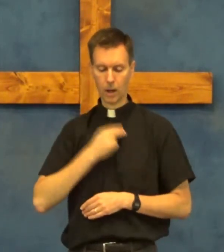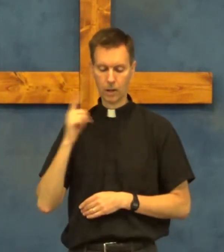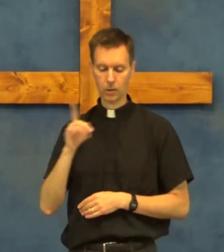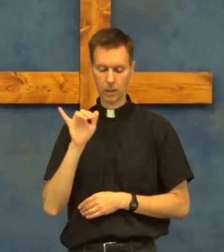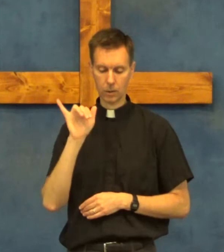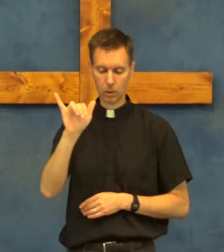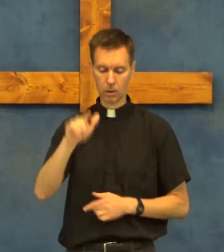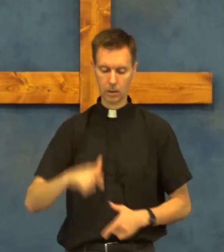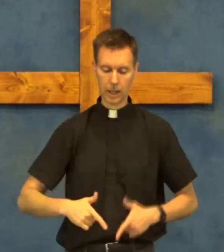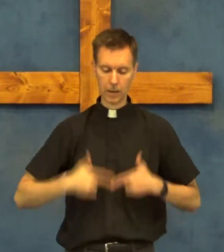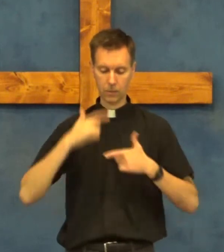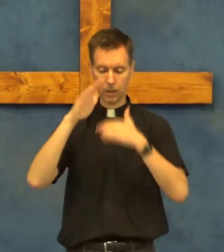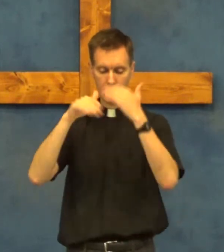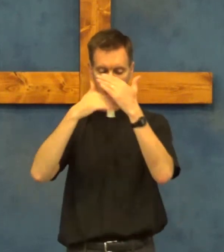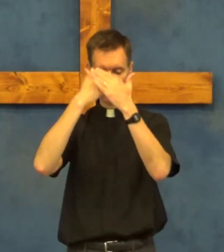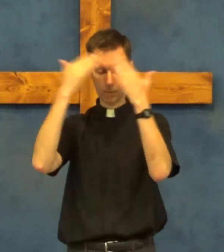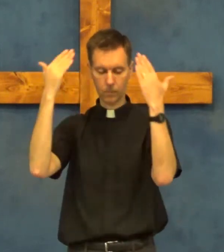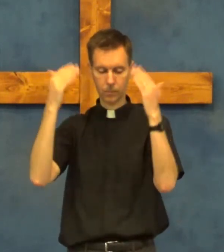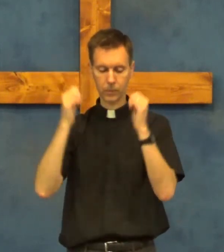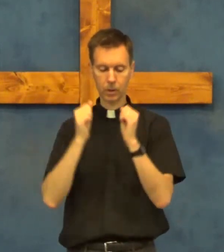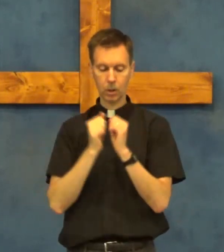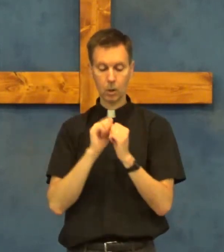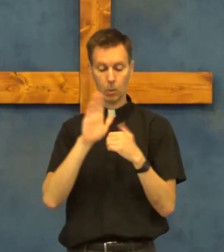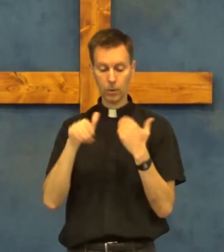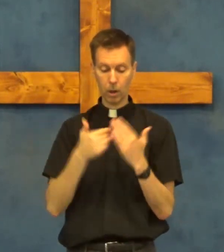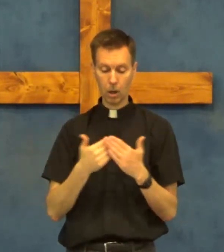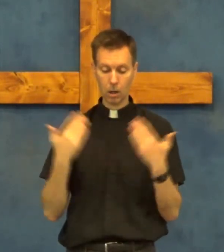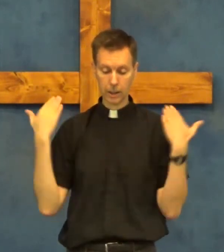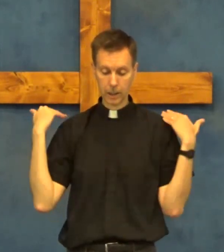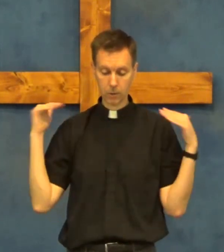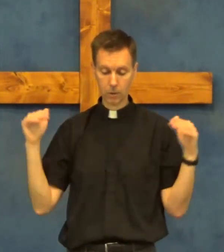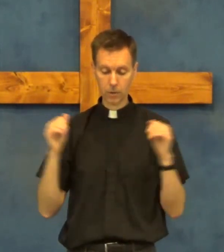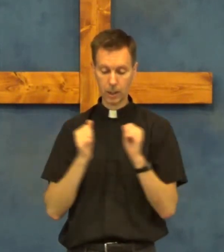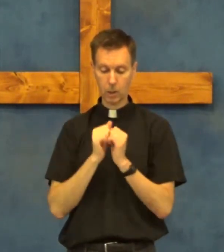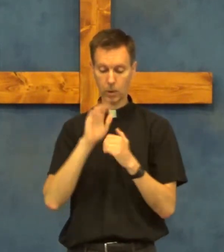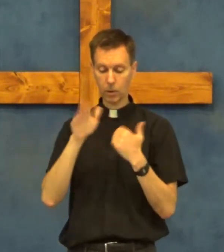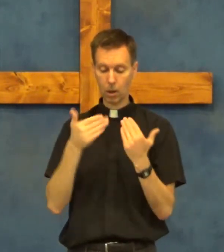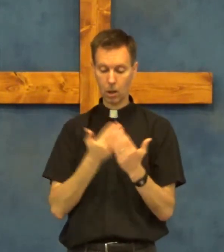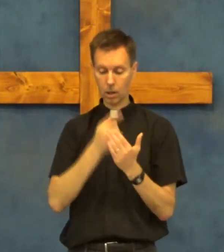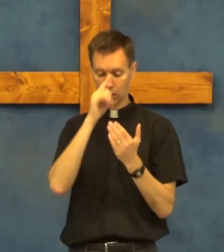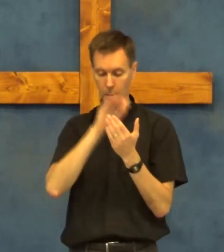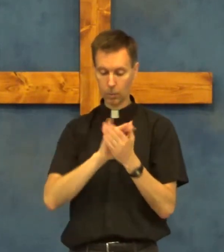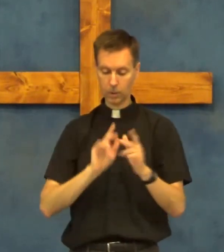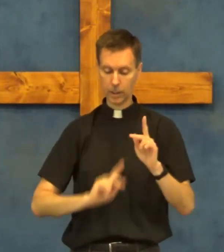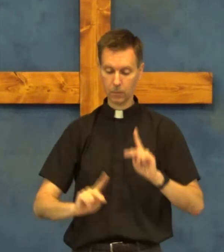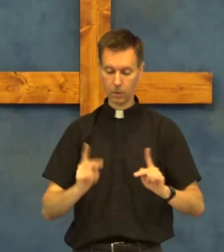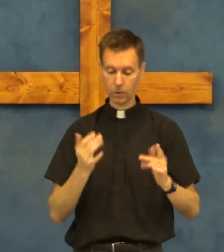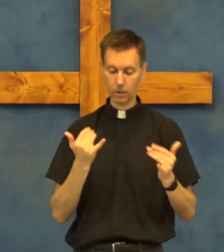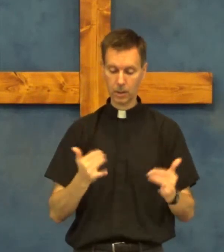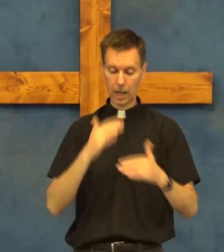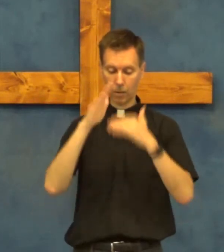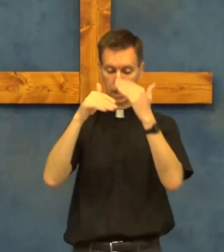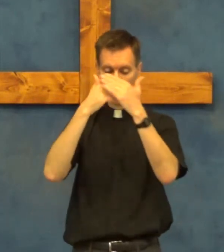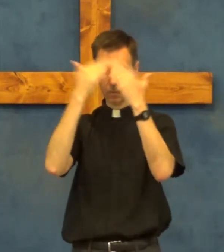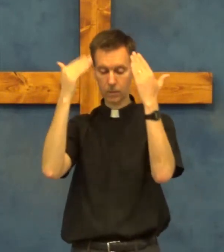us eternal life in heaven with all angels and with all believers now in heaven